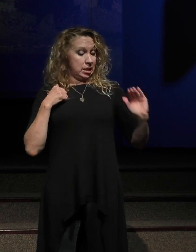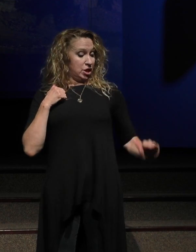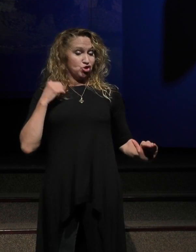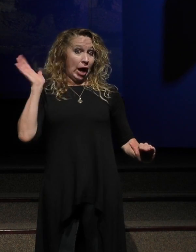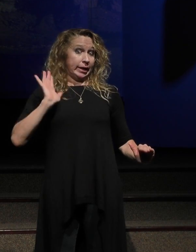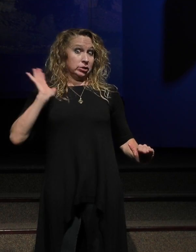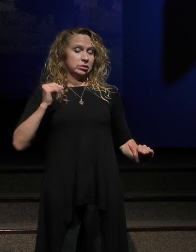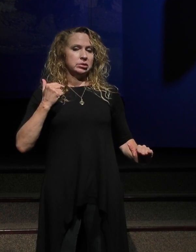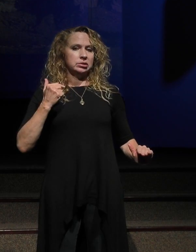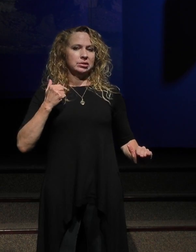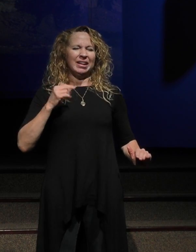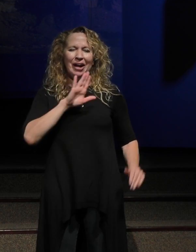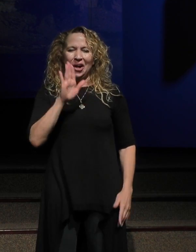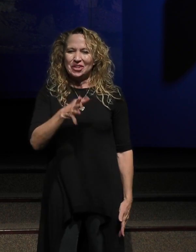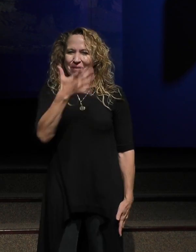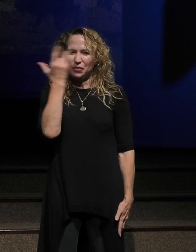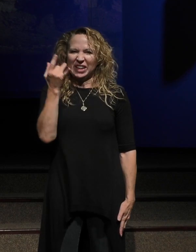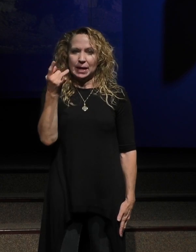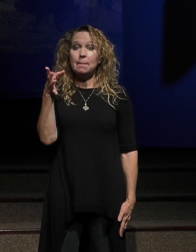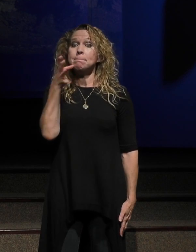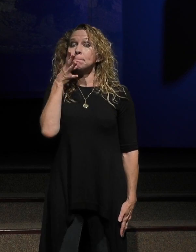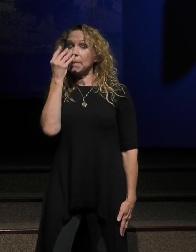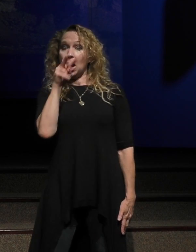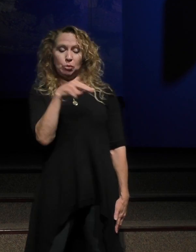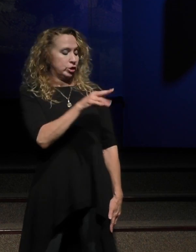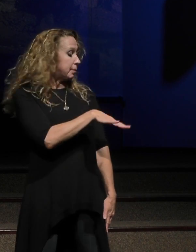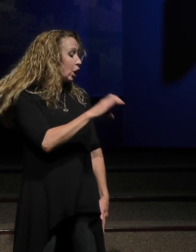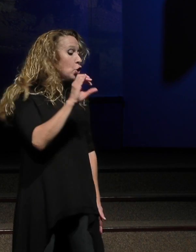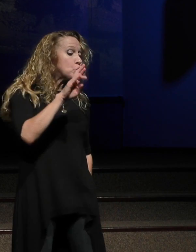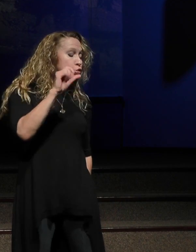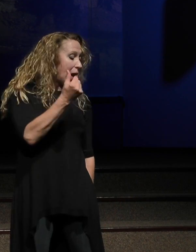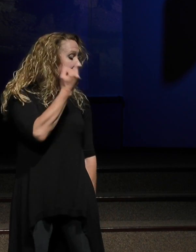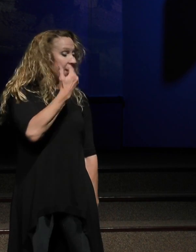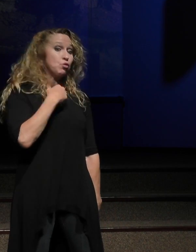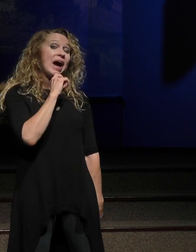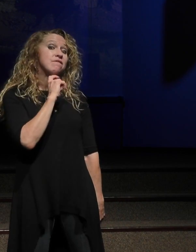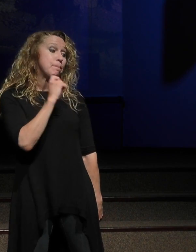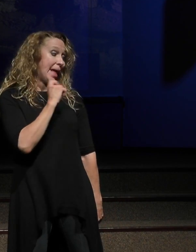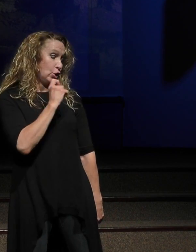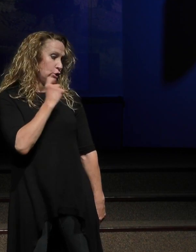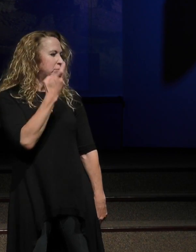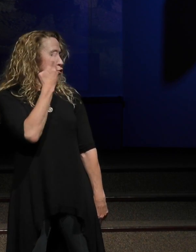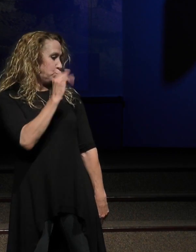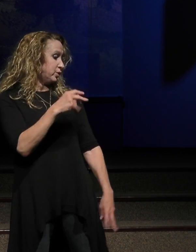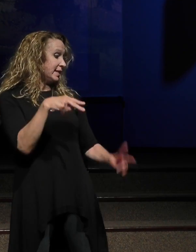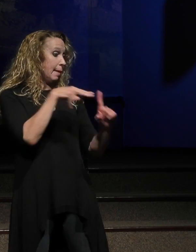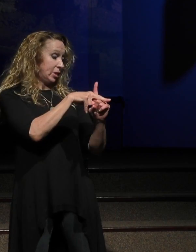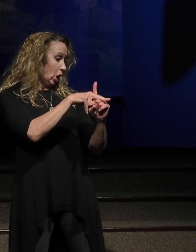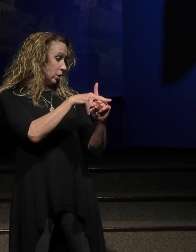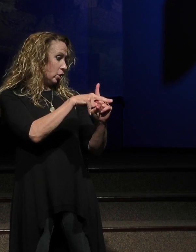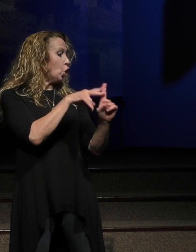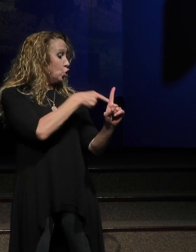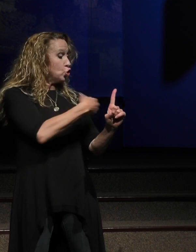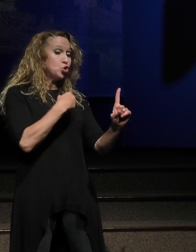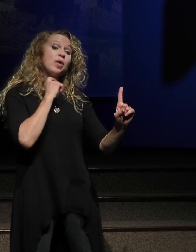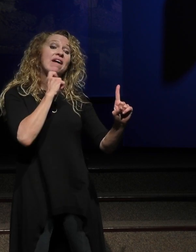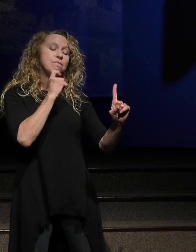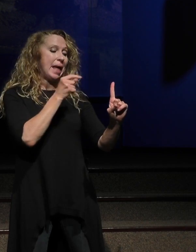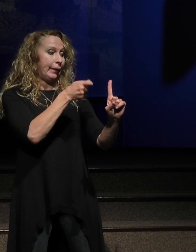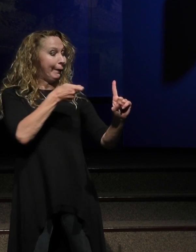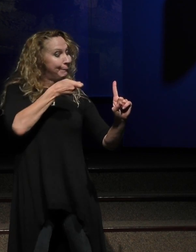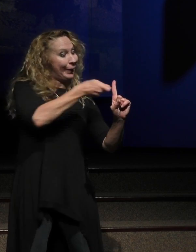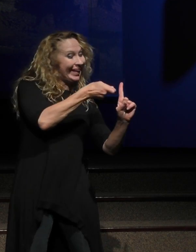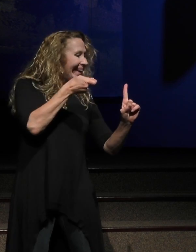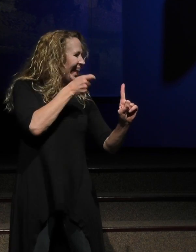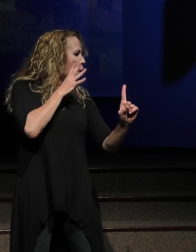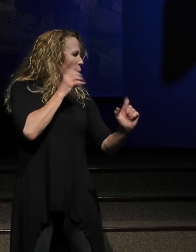my mom looked at me and I'll never forget the statement. She said, Craig, you know, if you take a safety pin and you put a safety pin in that electrical outlet, it'll shock you.